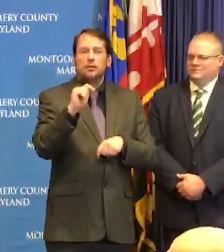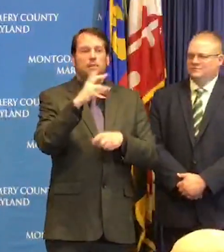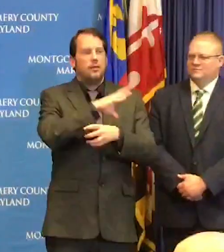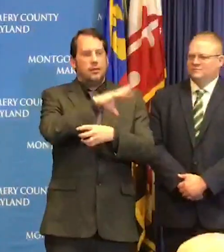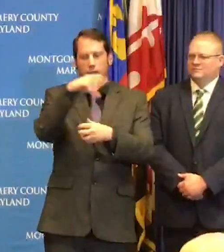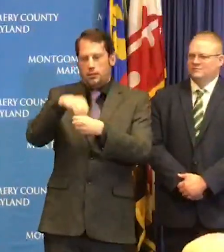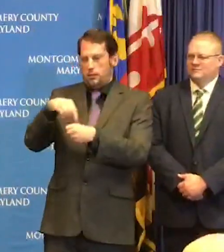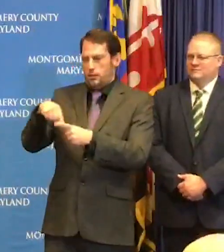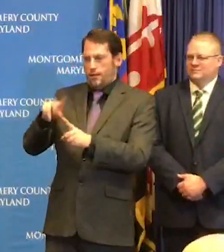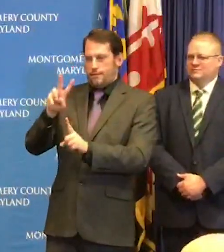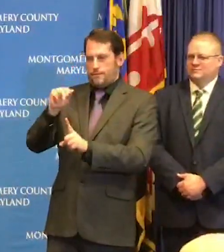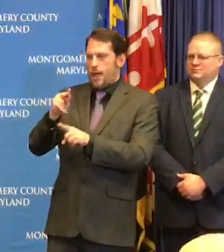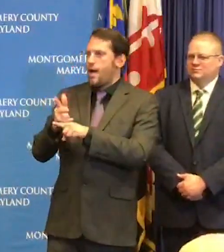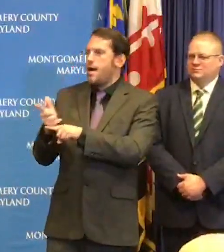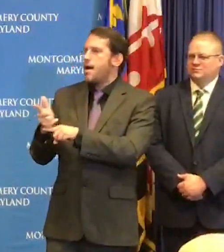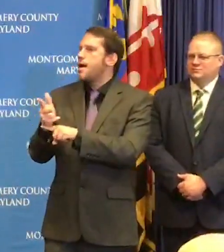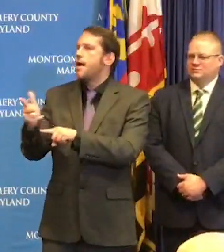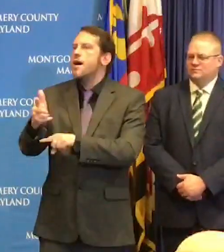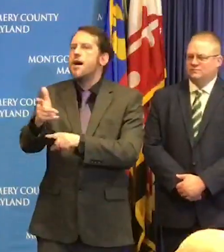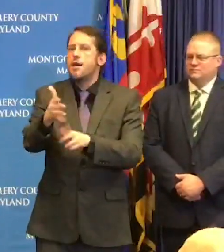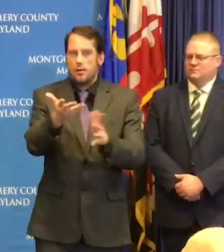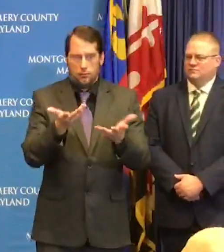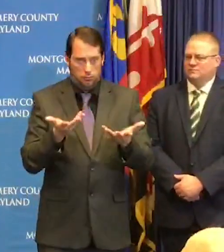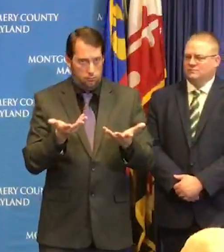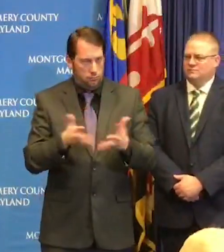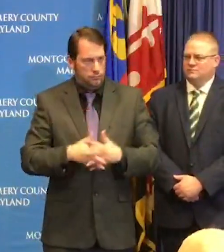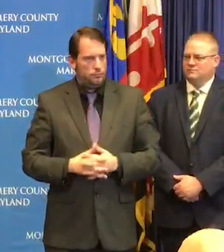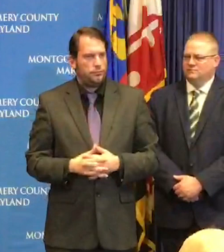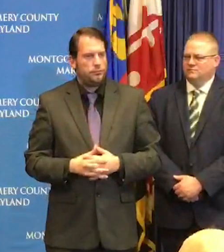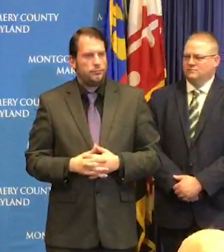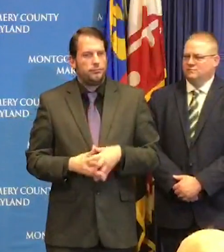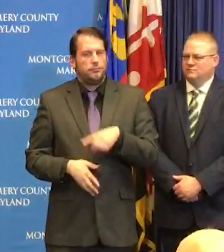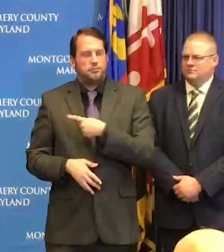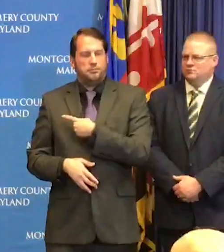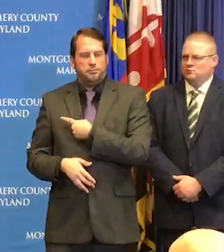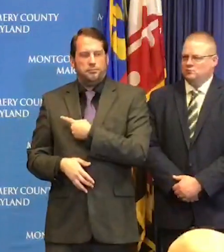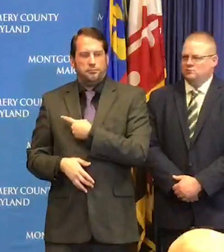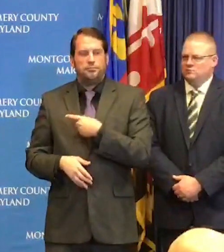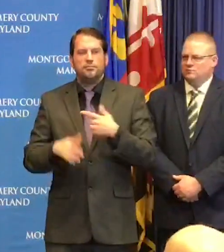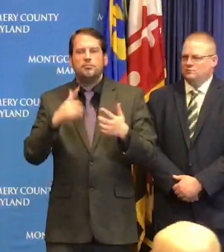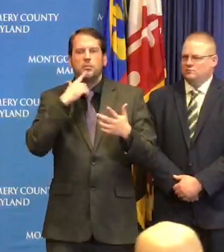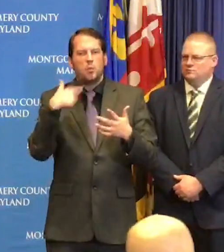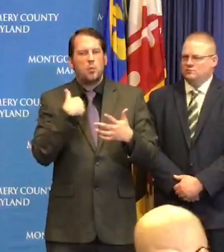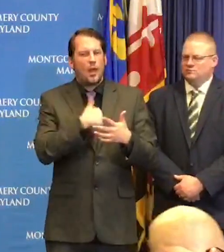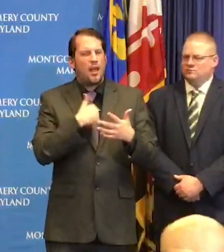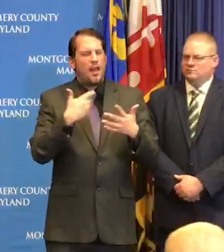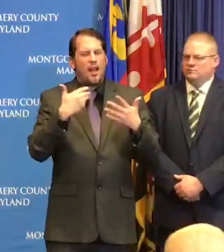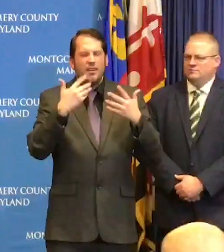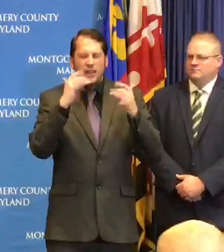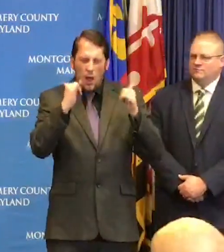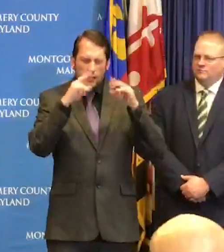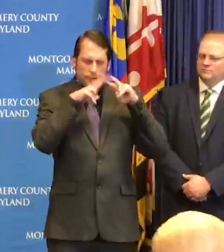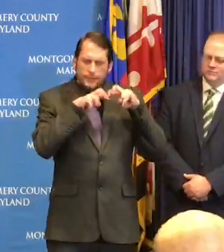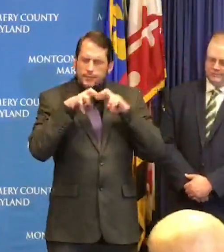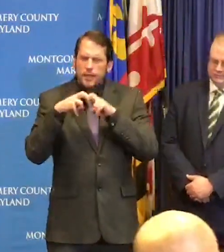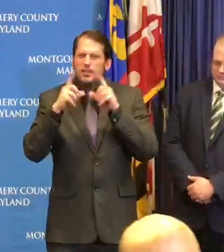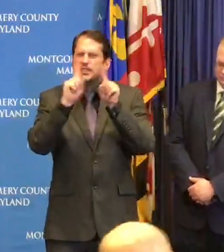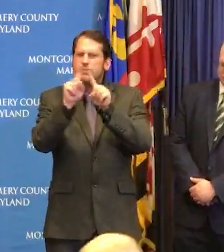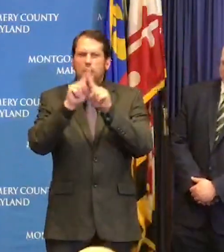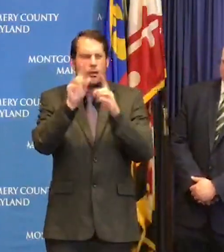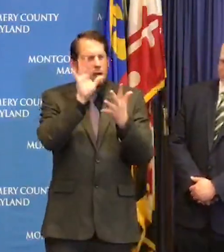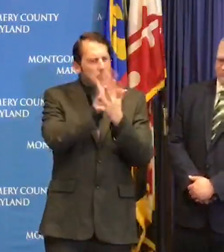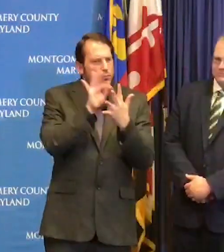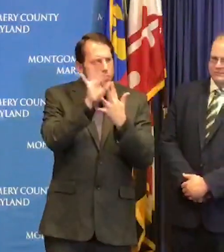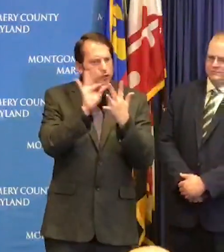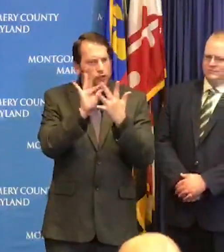so all options are on the table we're very actively exploring options to increase access to testing so again referencing back to our